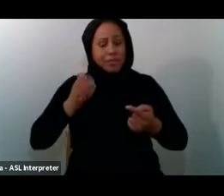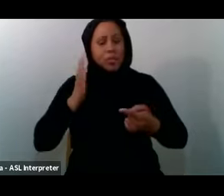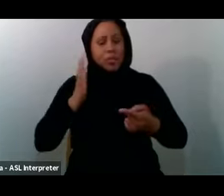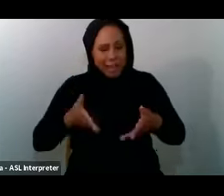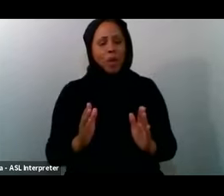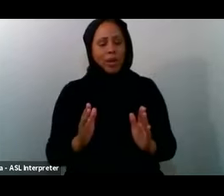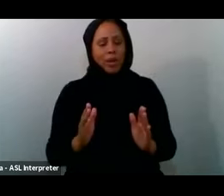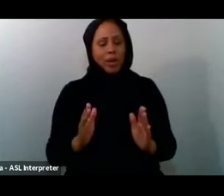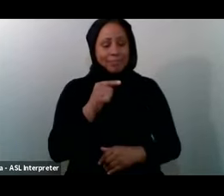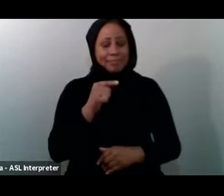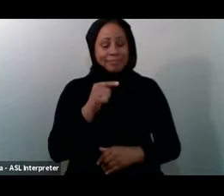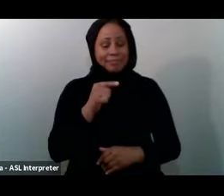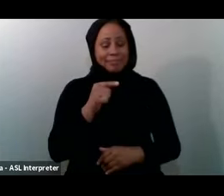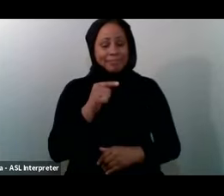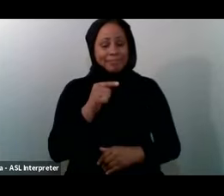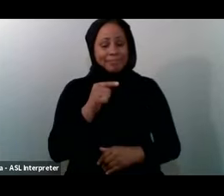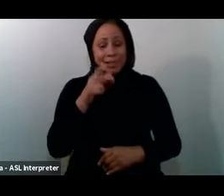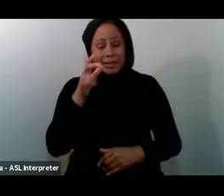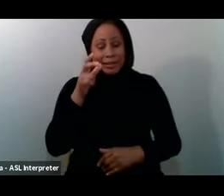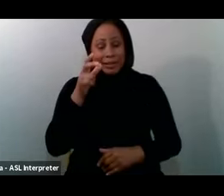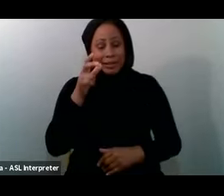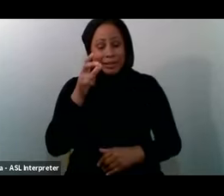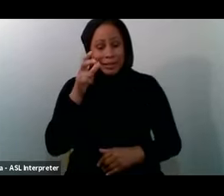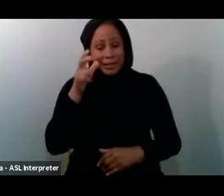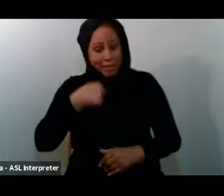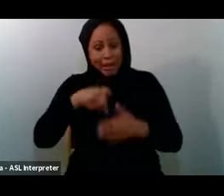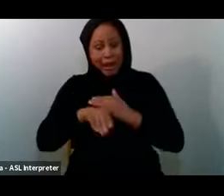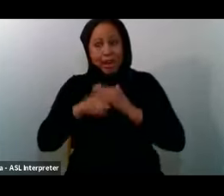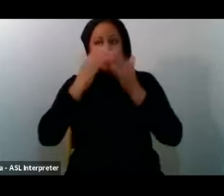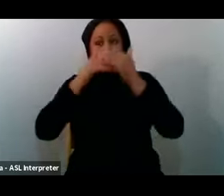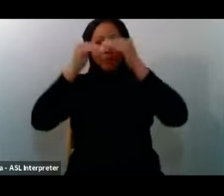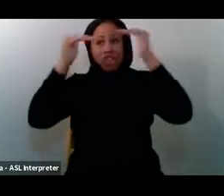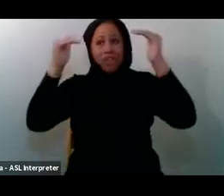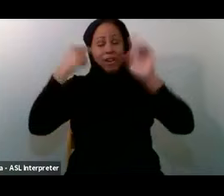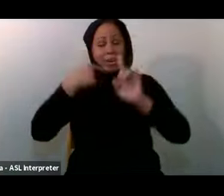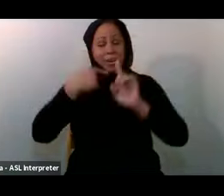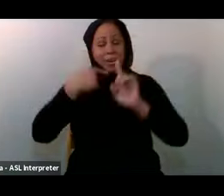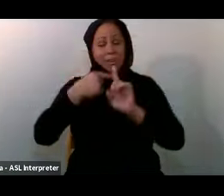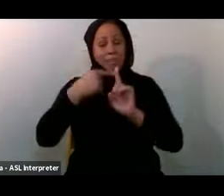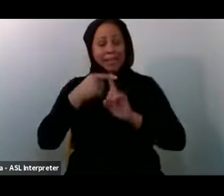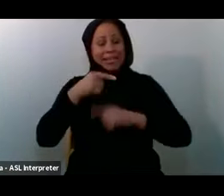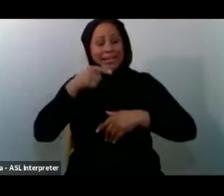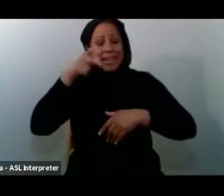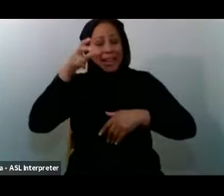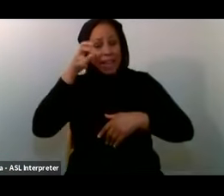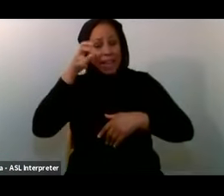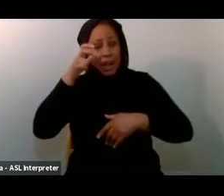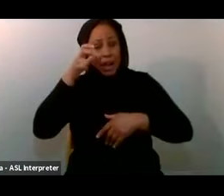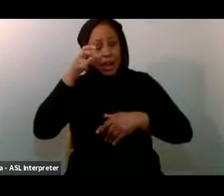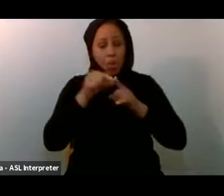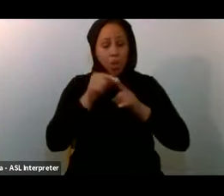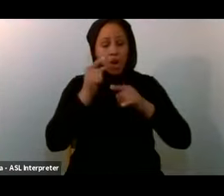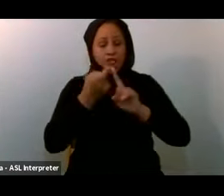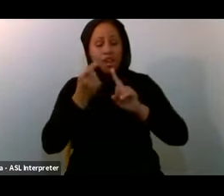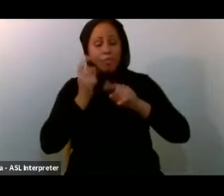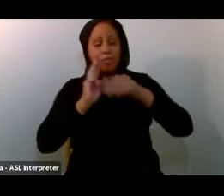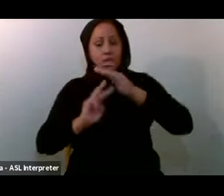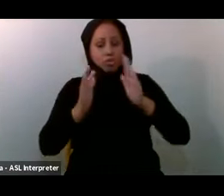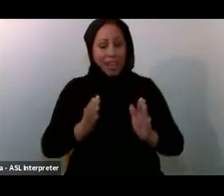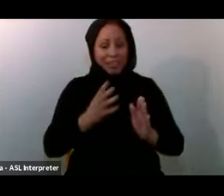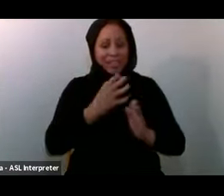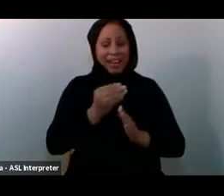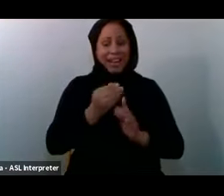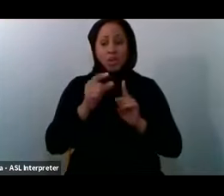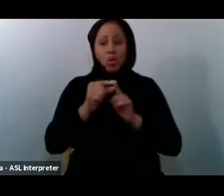Hear me In Jannah But hear The words Of the Quran From the Prophet And the Words of The Quran From Allah Subhanahu Wa ta'ala Himself Because